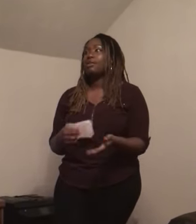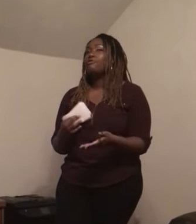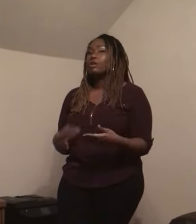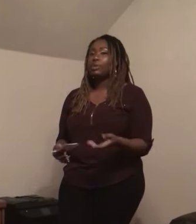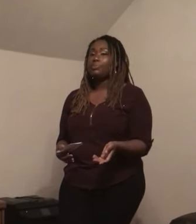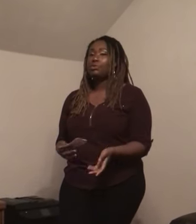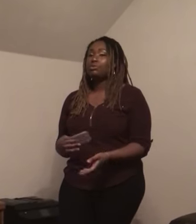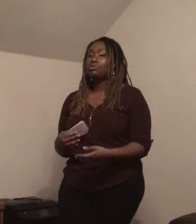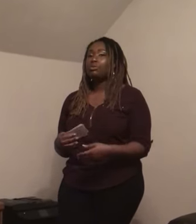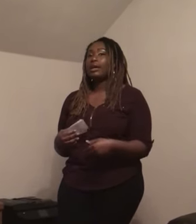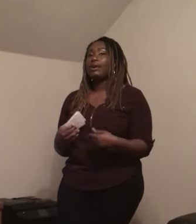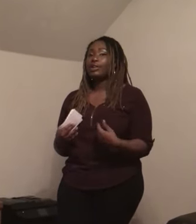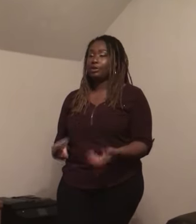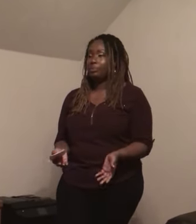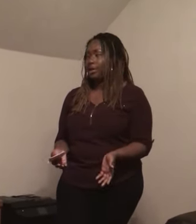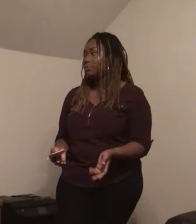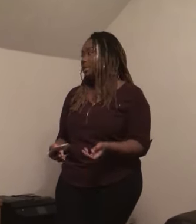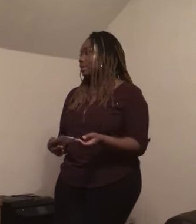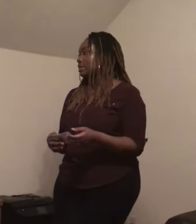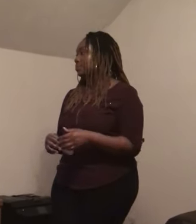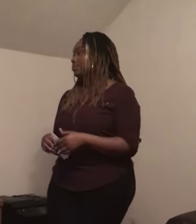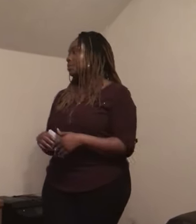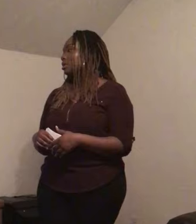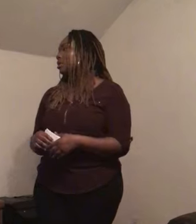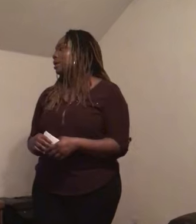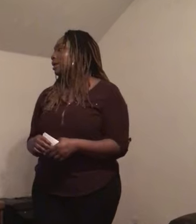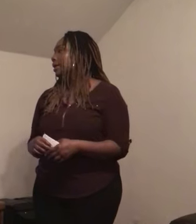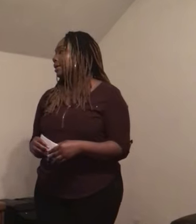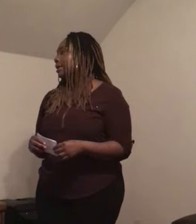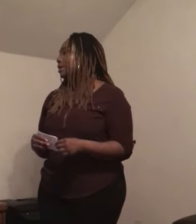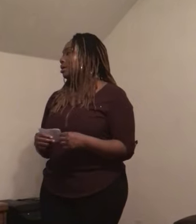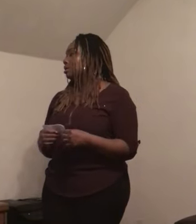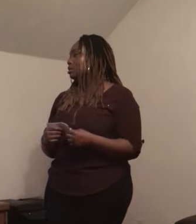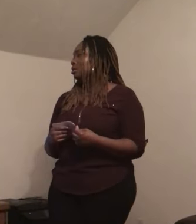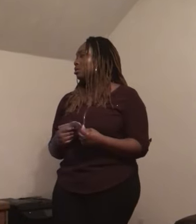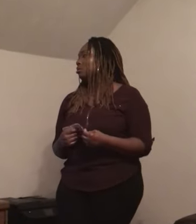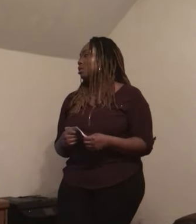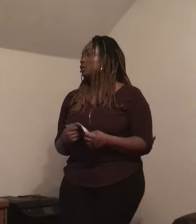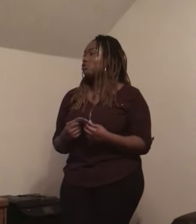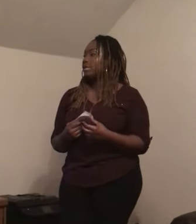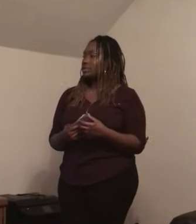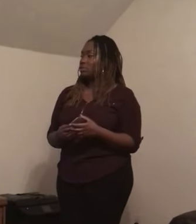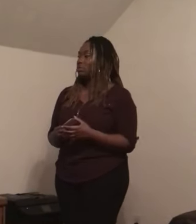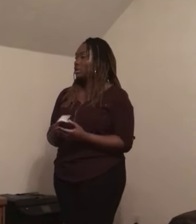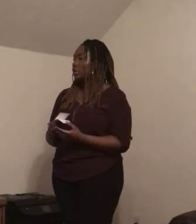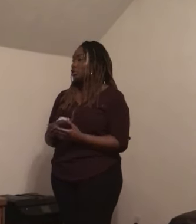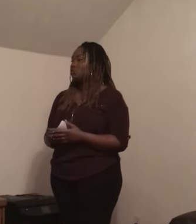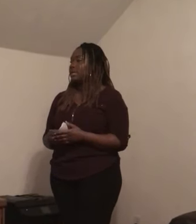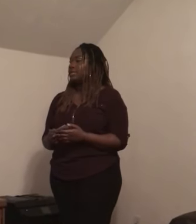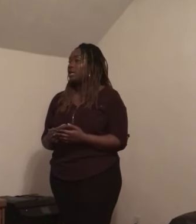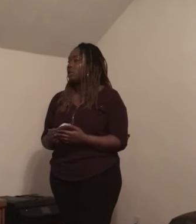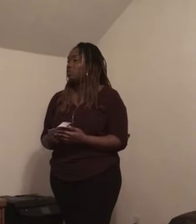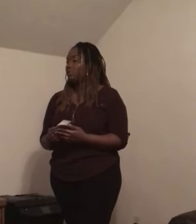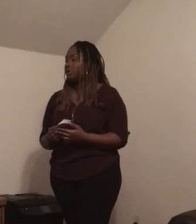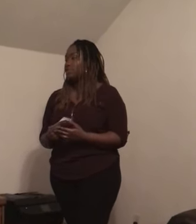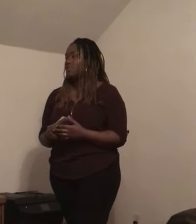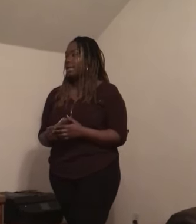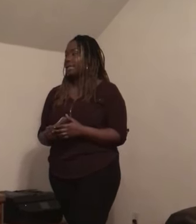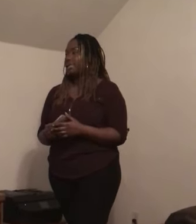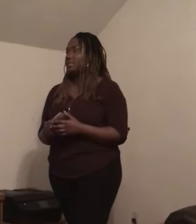with people who have hearing impairments. And also, according to UN.org 2019,